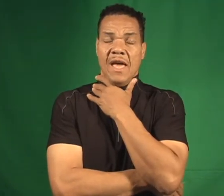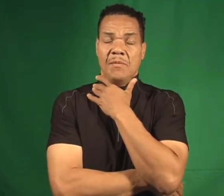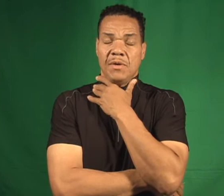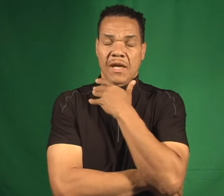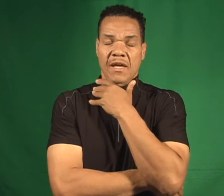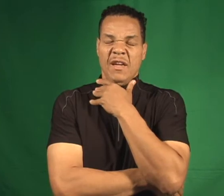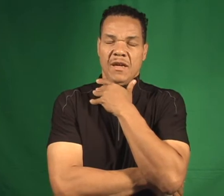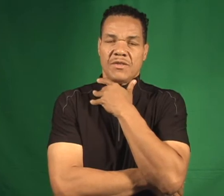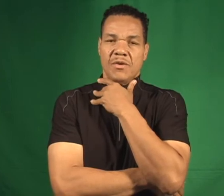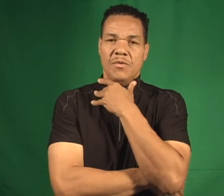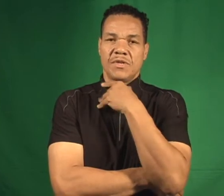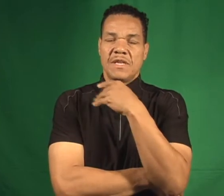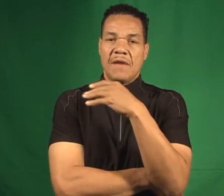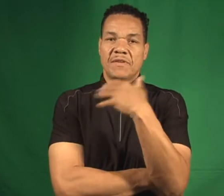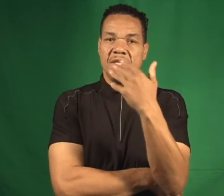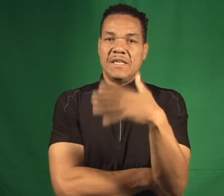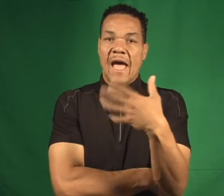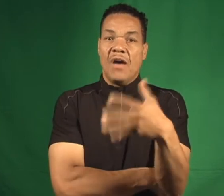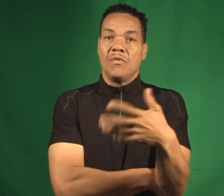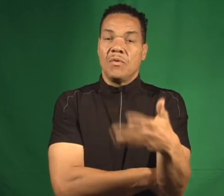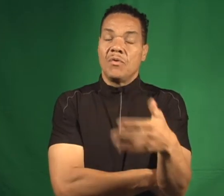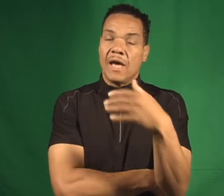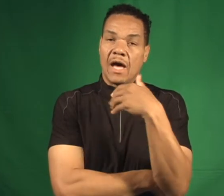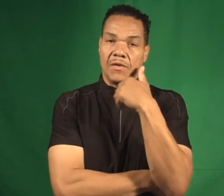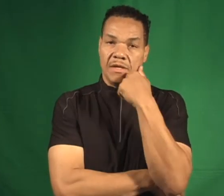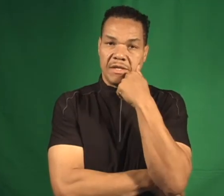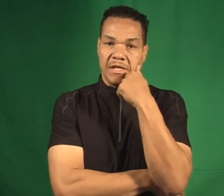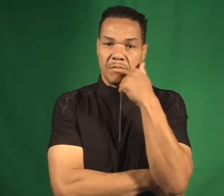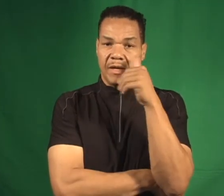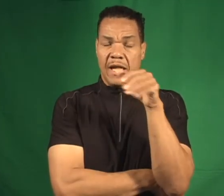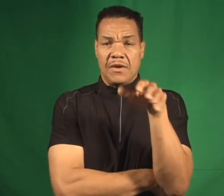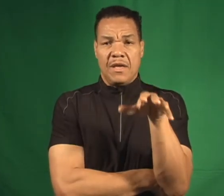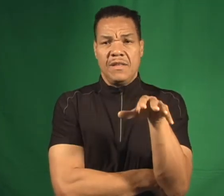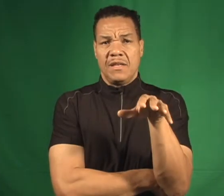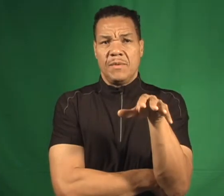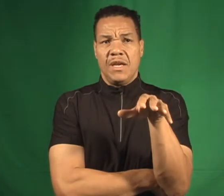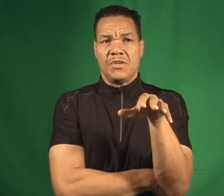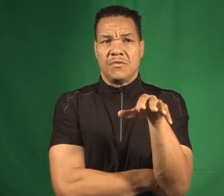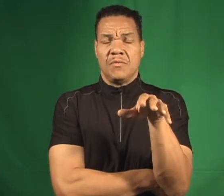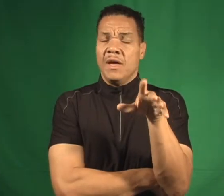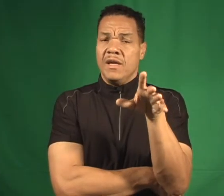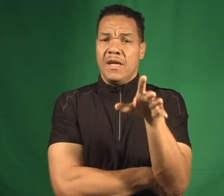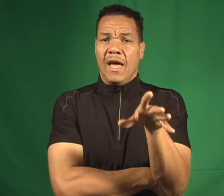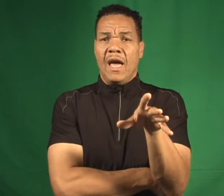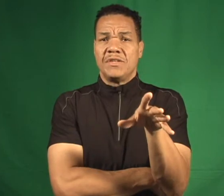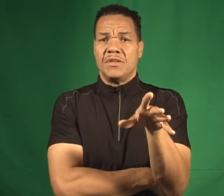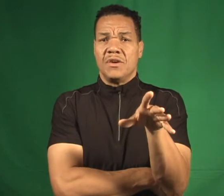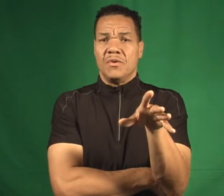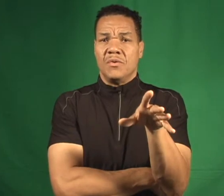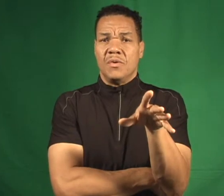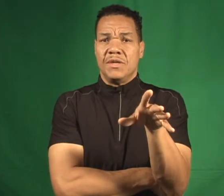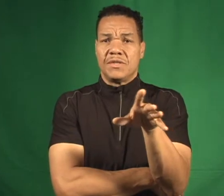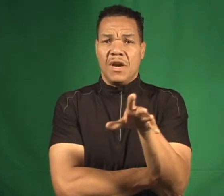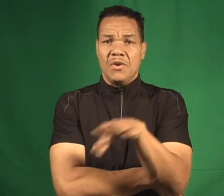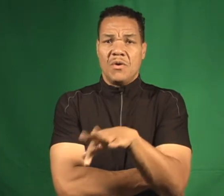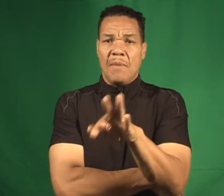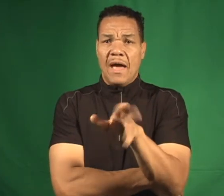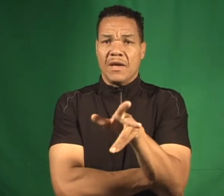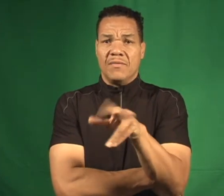gameplay. And so we'll just have to see down the road how these things play down. Now, in the elimination room, you had to know when you started going back and